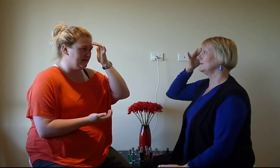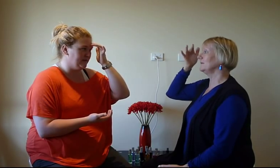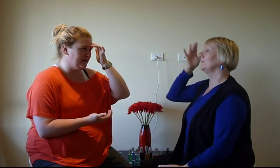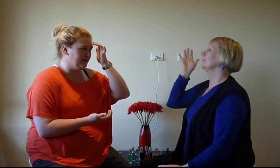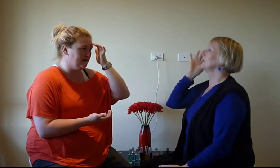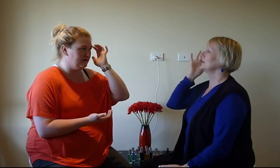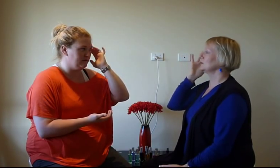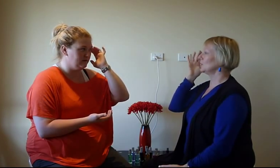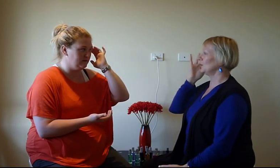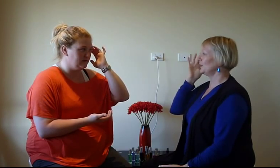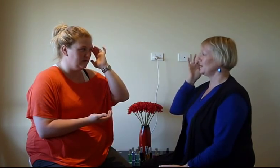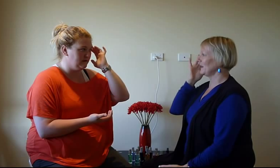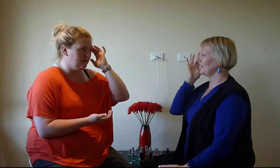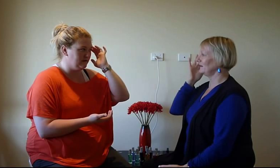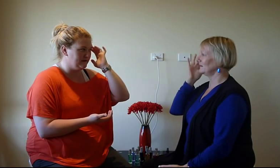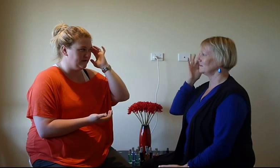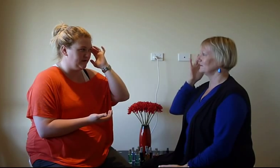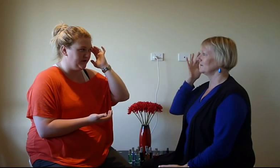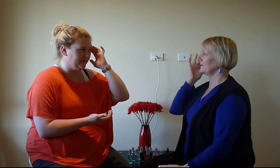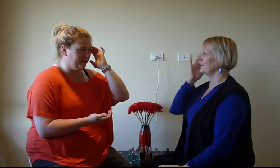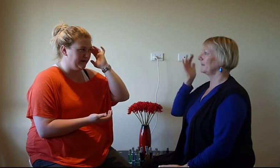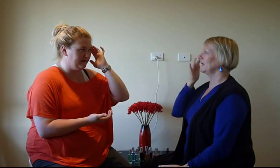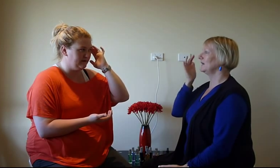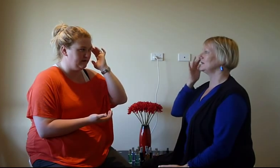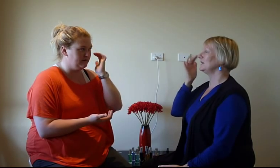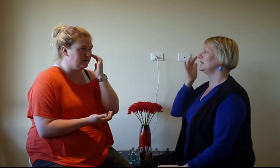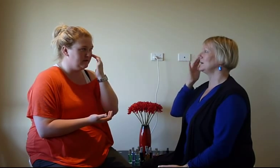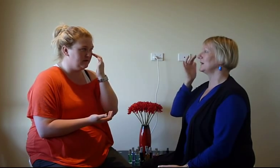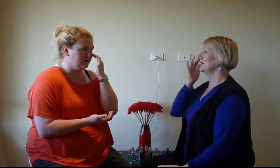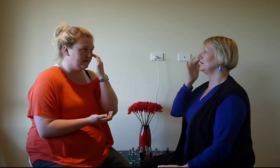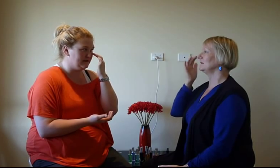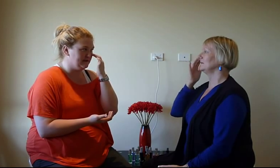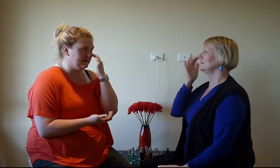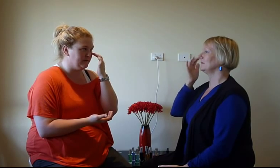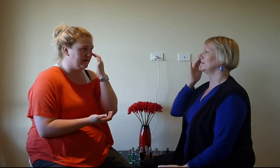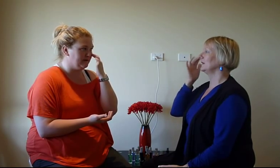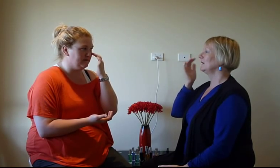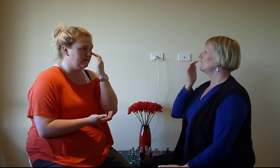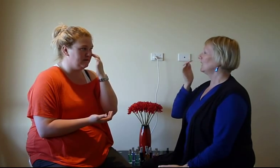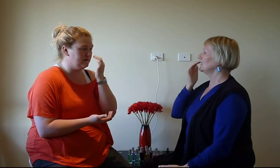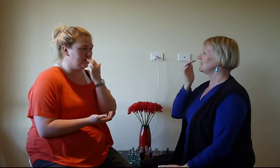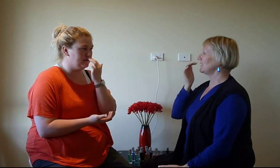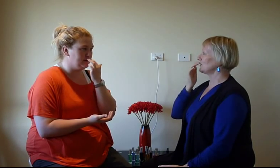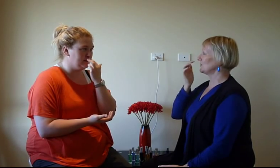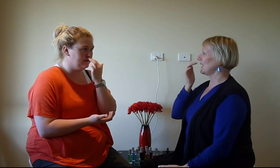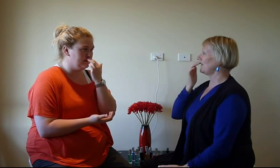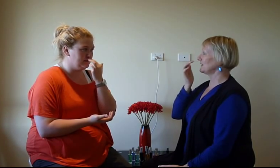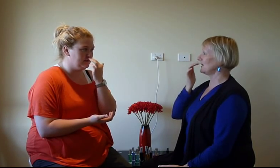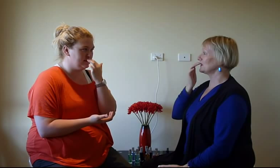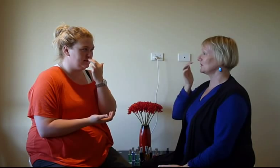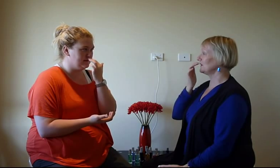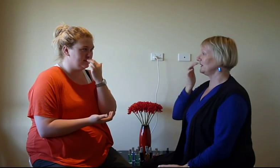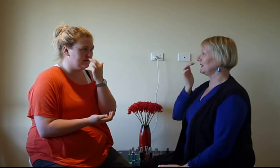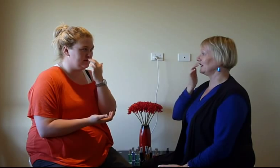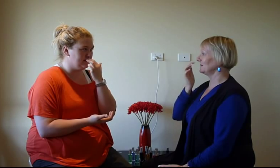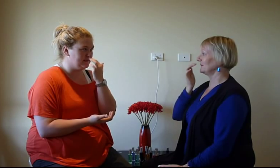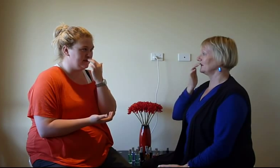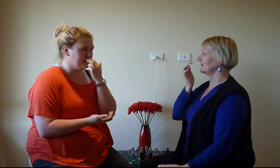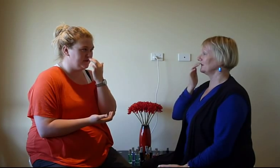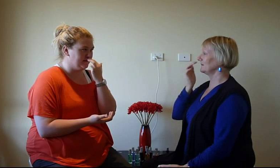pain. It's not hurting pain. It's not hurting pain. It's healing pain. It's healing pain. It's natural to have some sort of feeling. It's natural to have